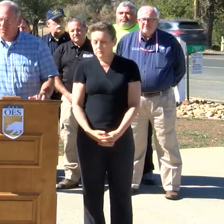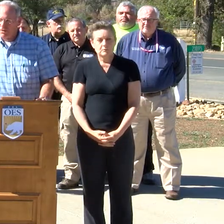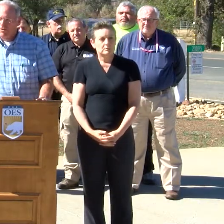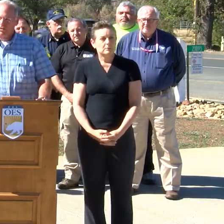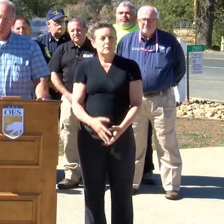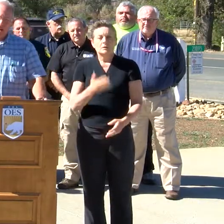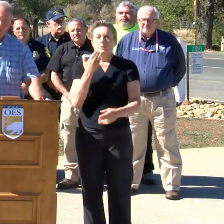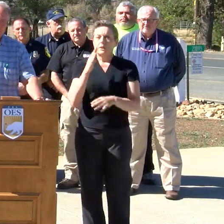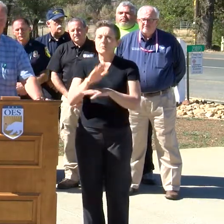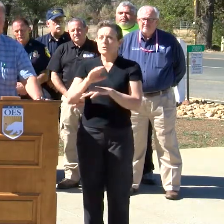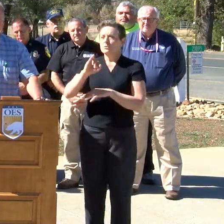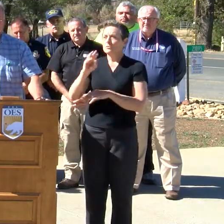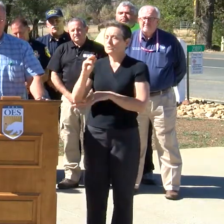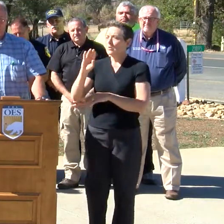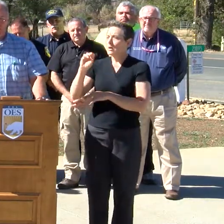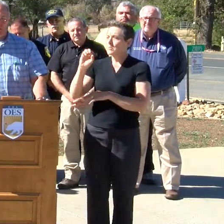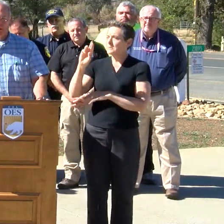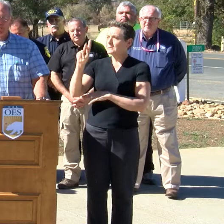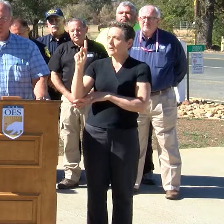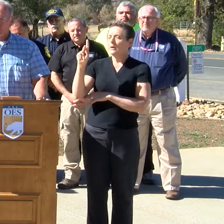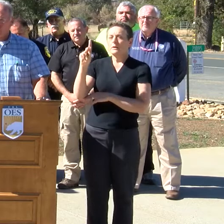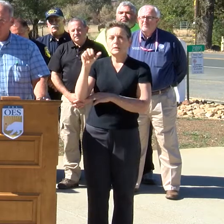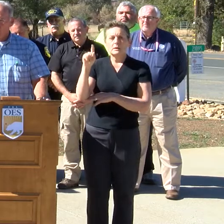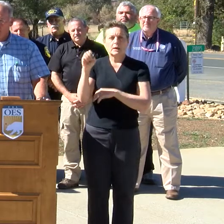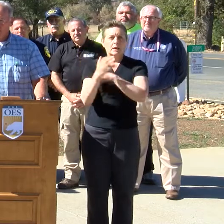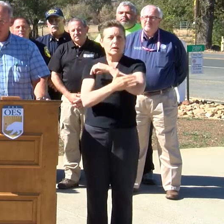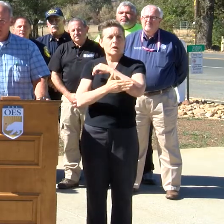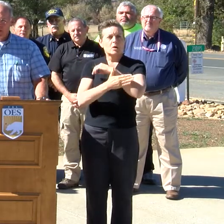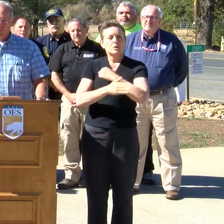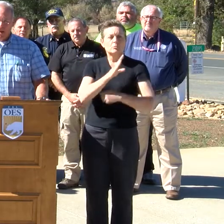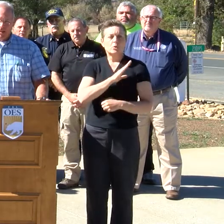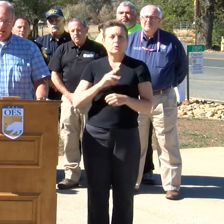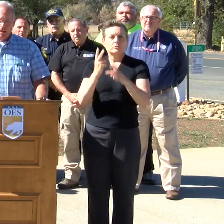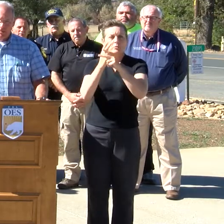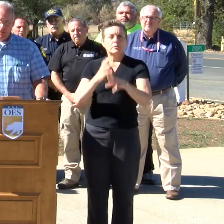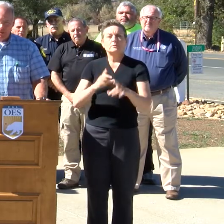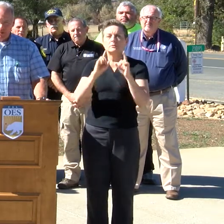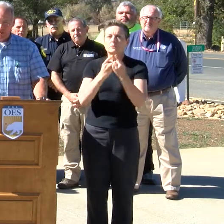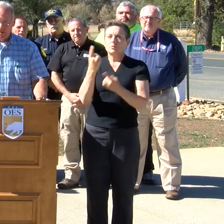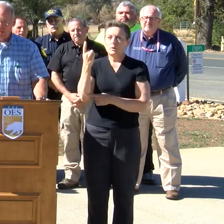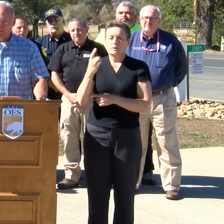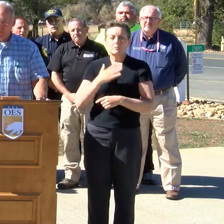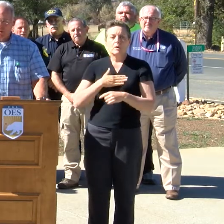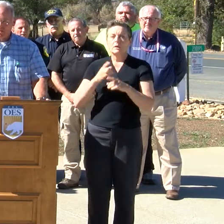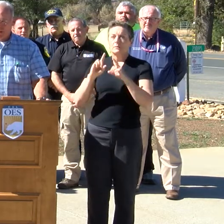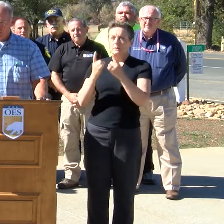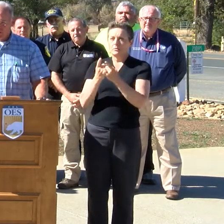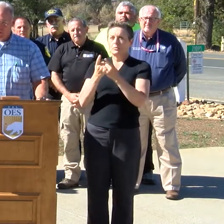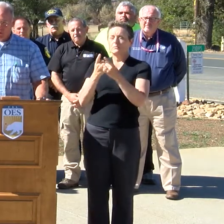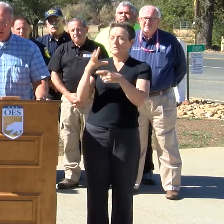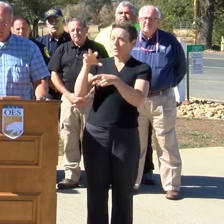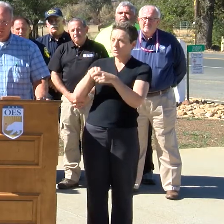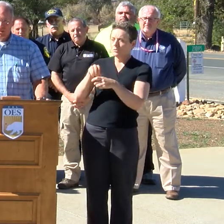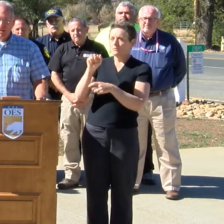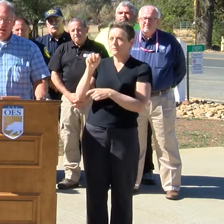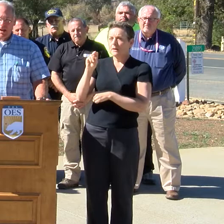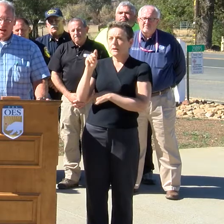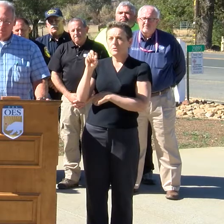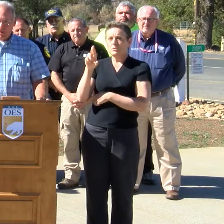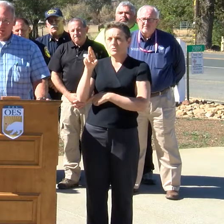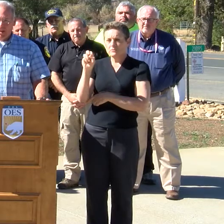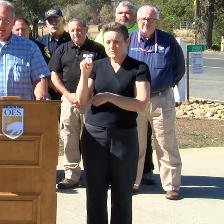Good afternoon. Jim Comstock, Lake County Board of Supervisors, District 1. My district comprises Anderson Springs,